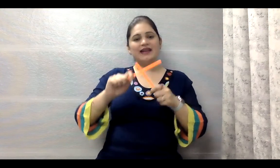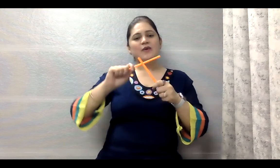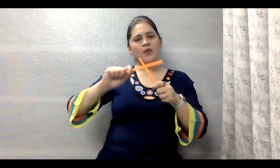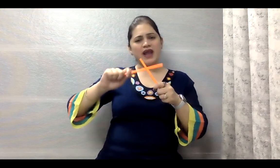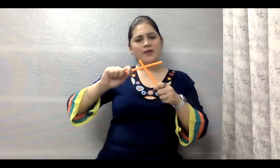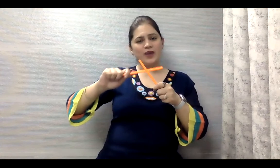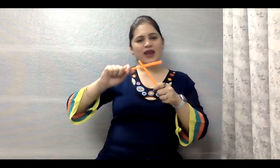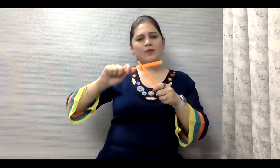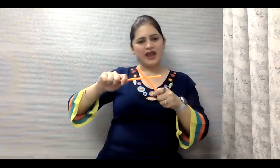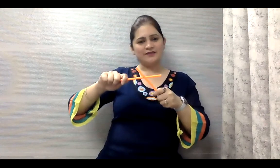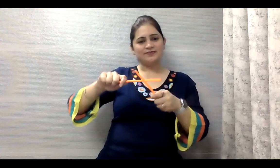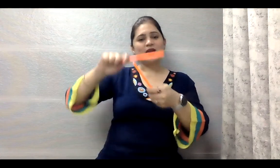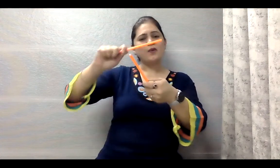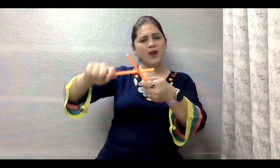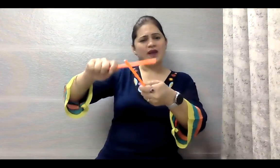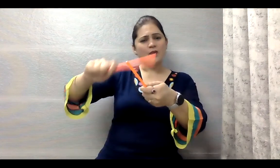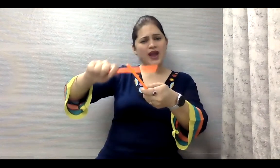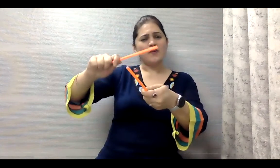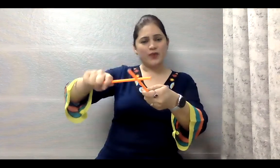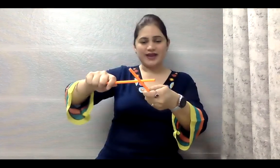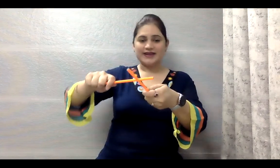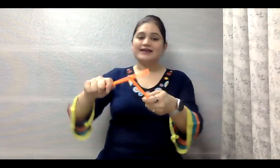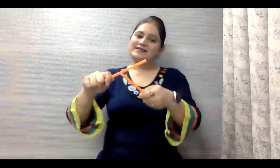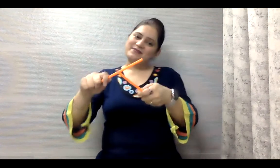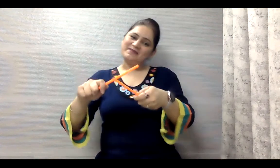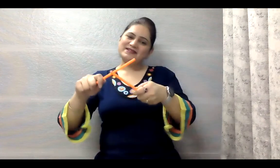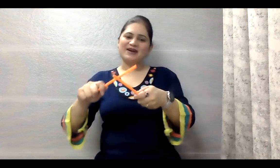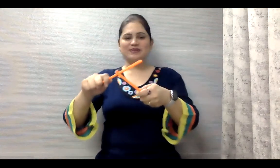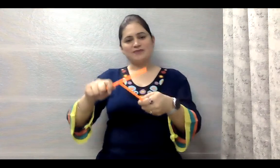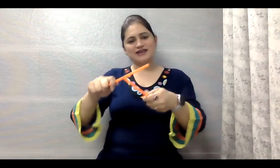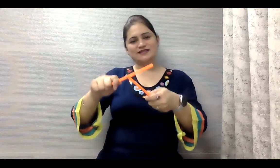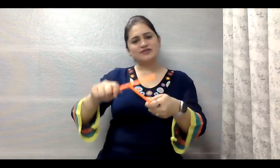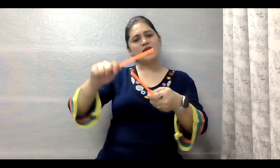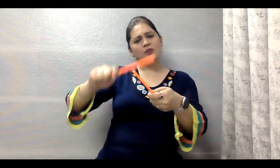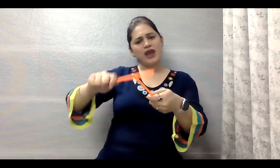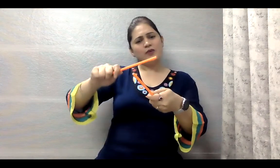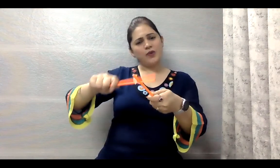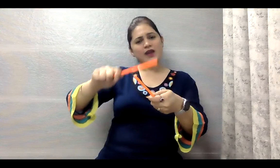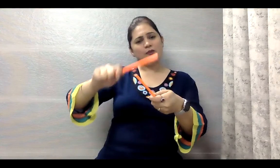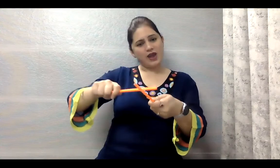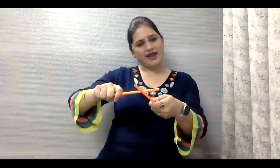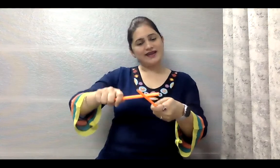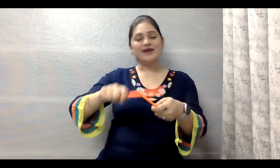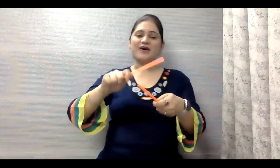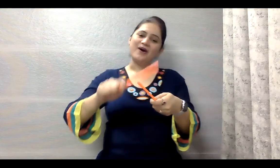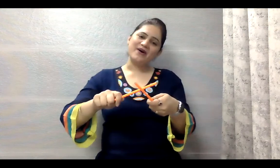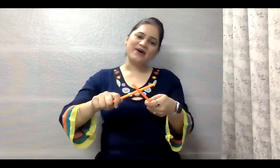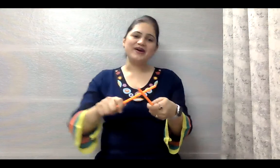wah, wah, wah, wah, wah, wah, wah. The babies on the bus goes, wah, wah, wah, all